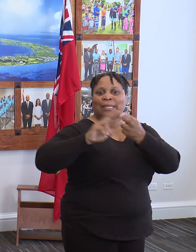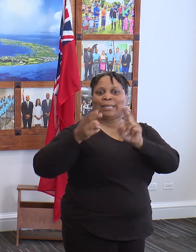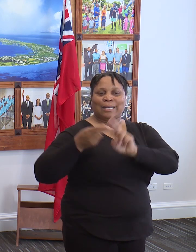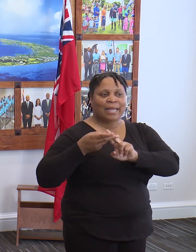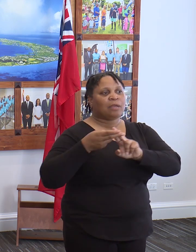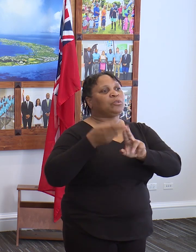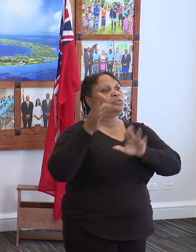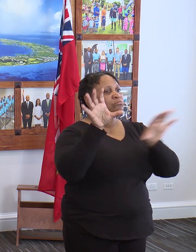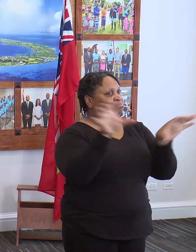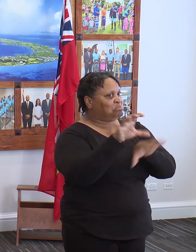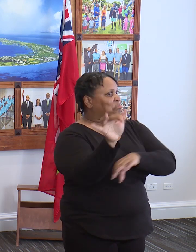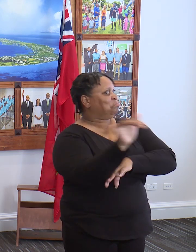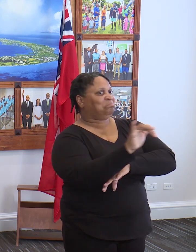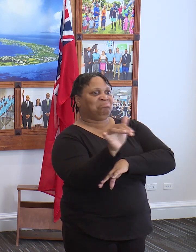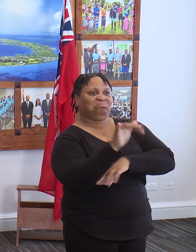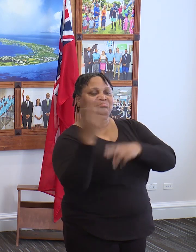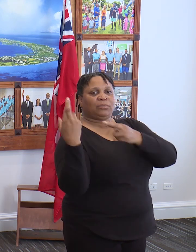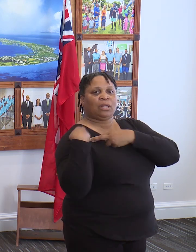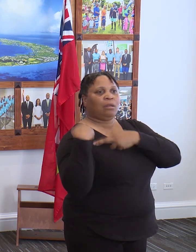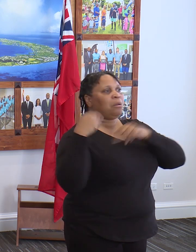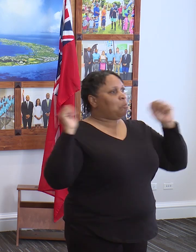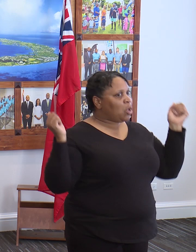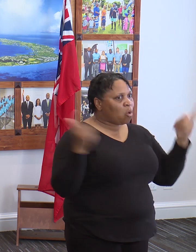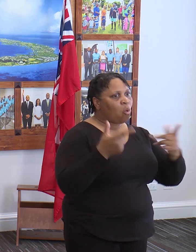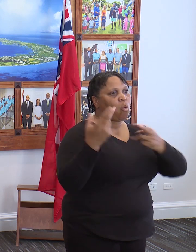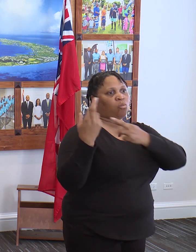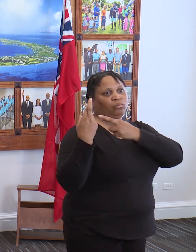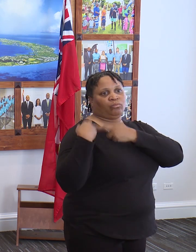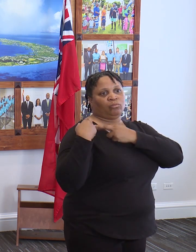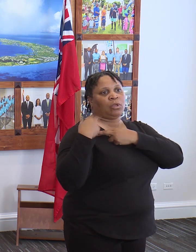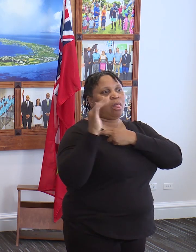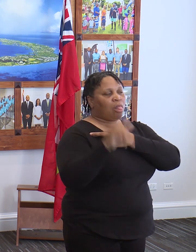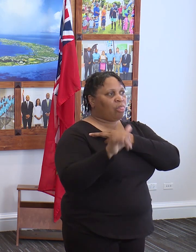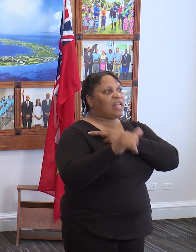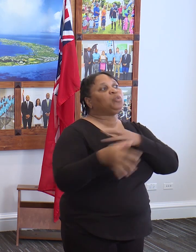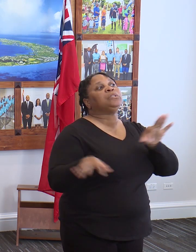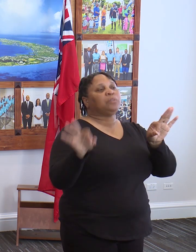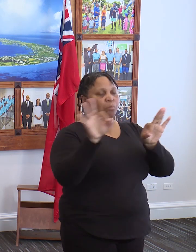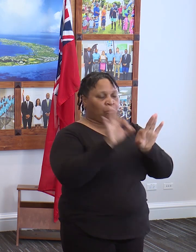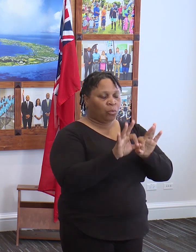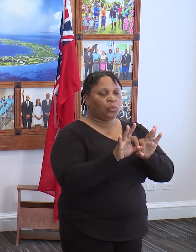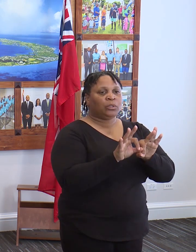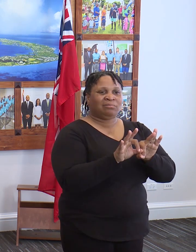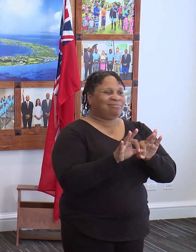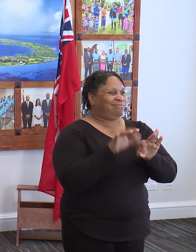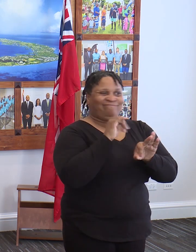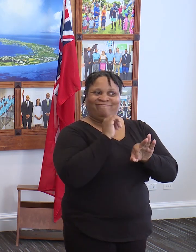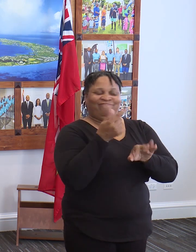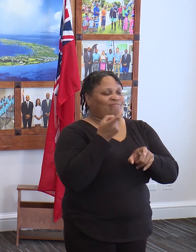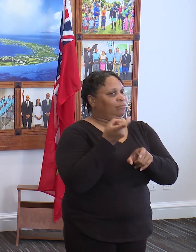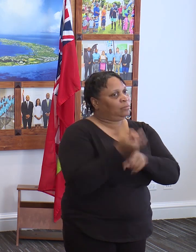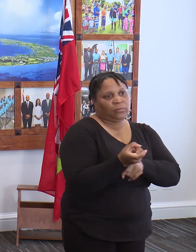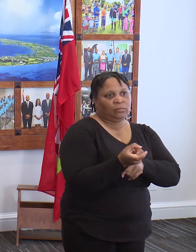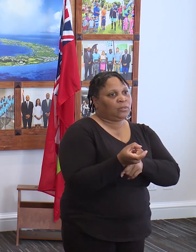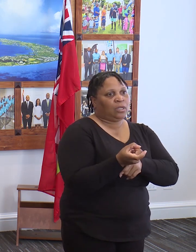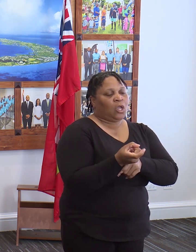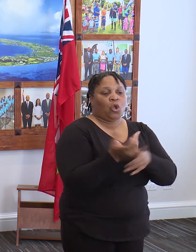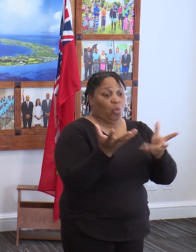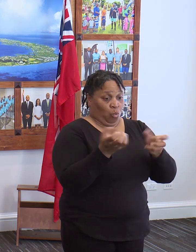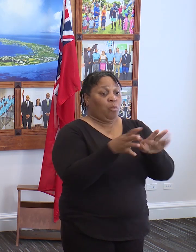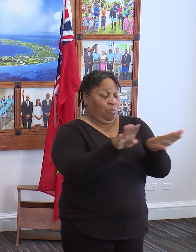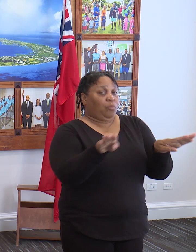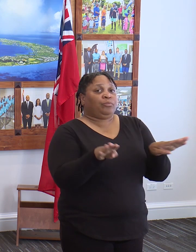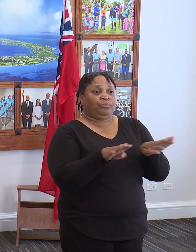to make sure everyone has to do their part and that is what is most important. This is not a joke. And if we want